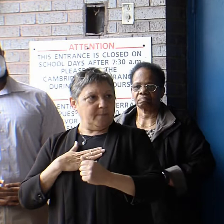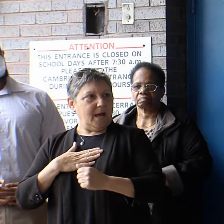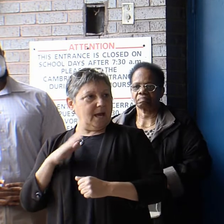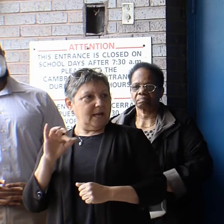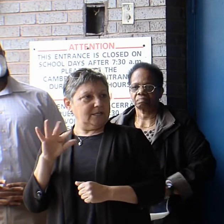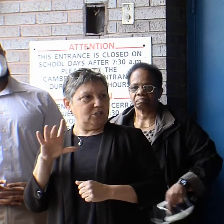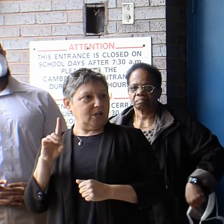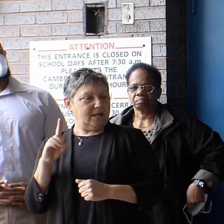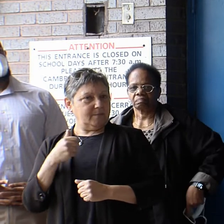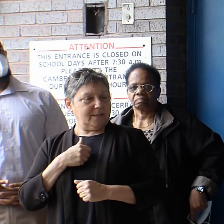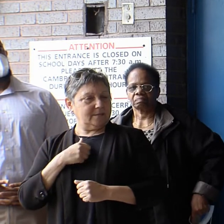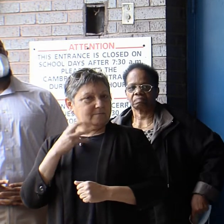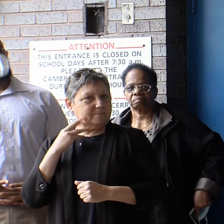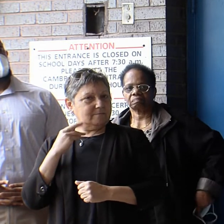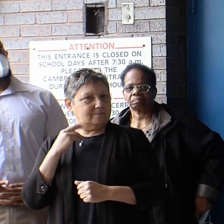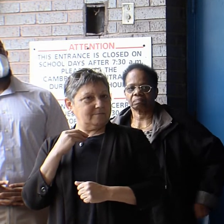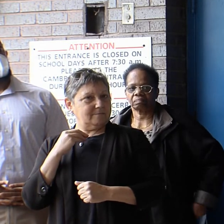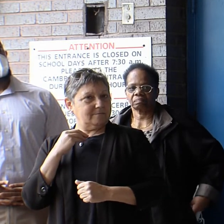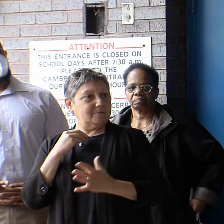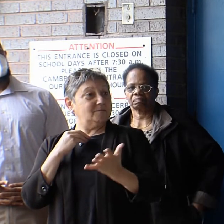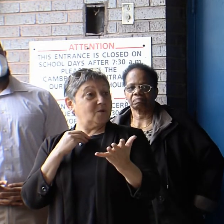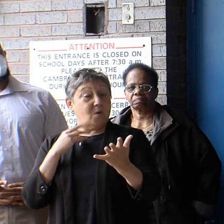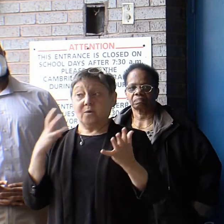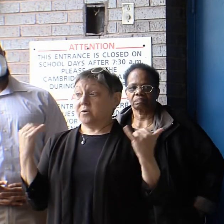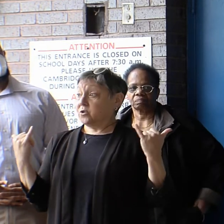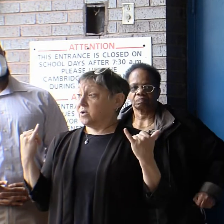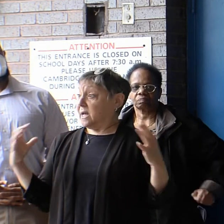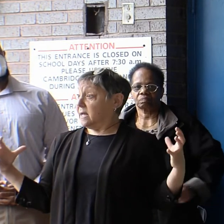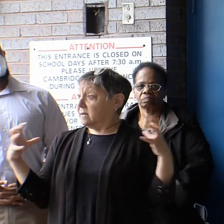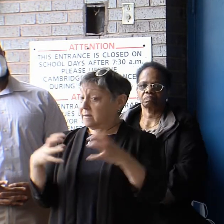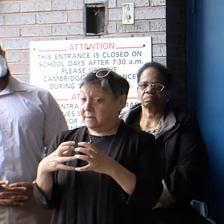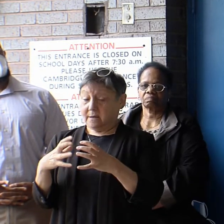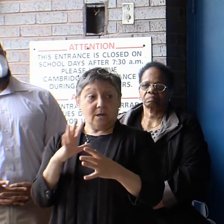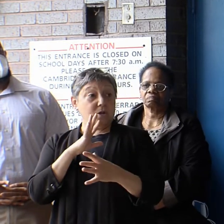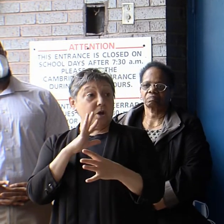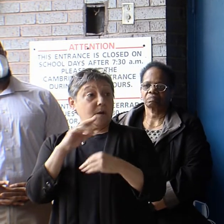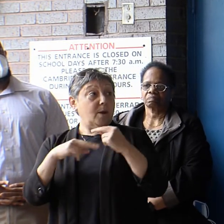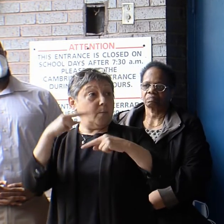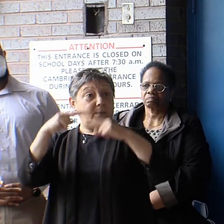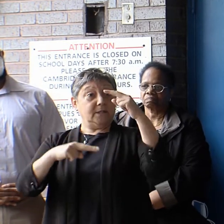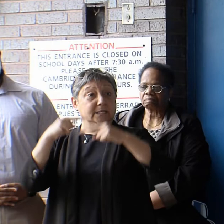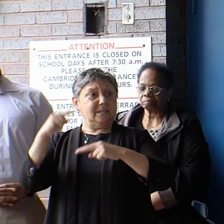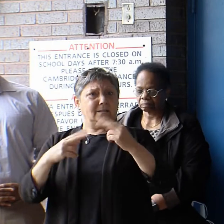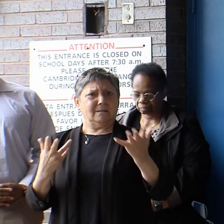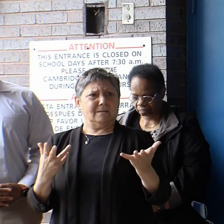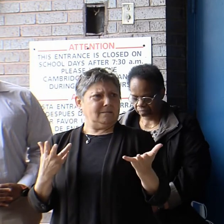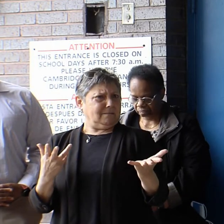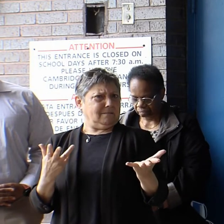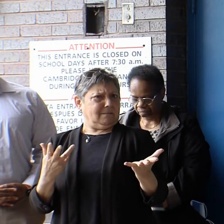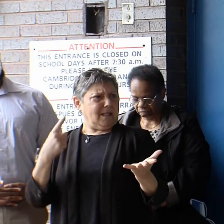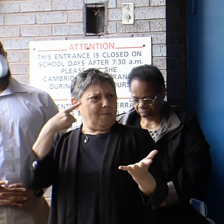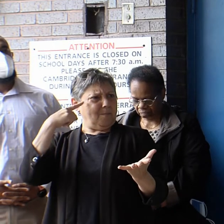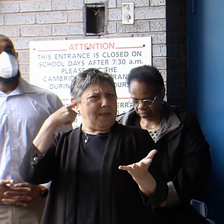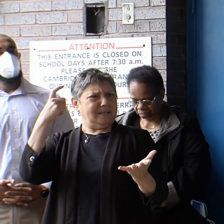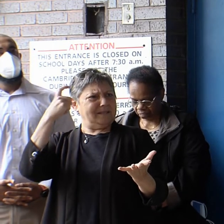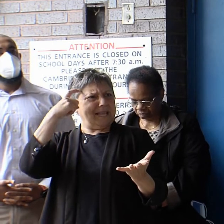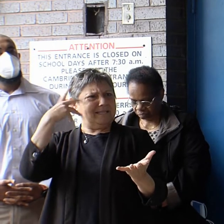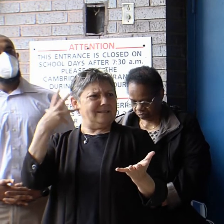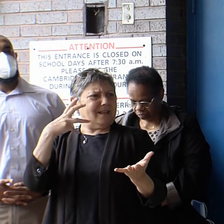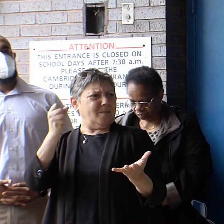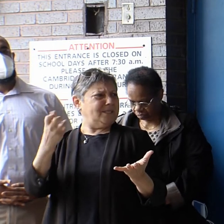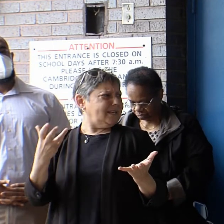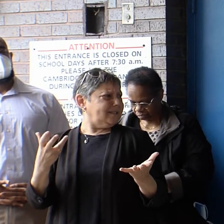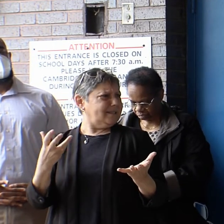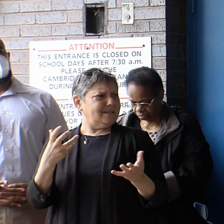And today, when we come together to talk about buildings, it seems to me to be a matter of common sense. It seems to be to be a matter